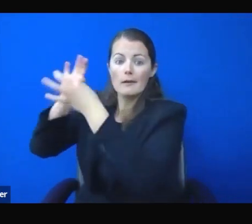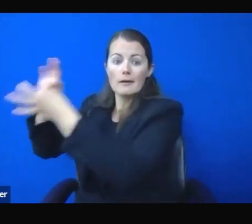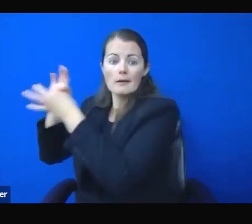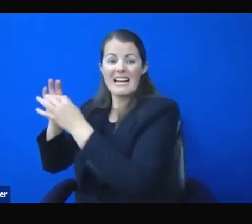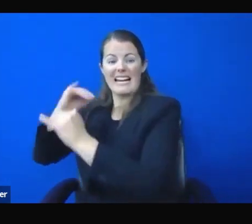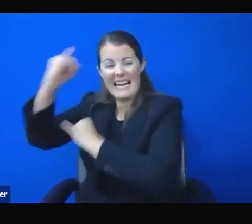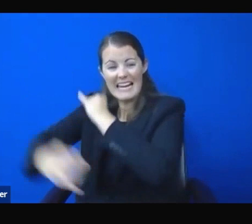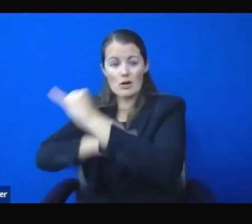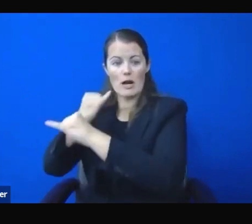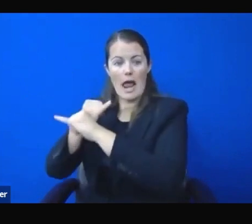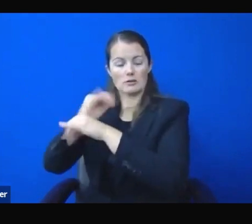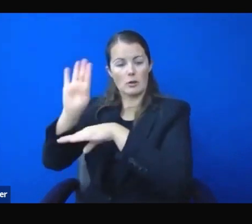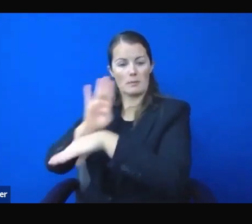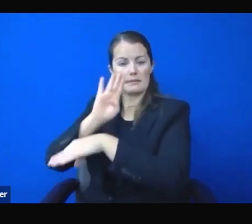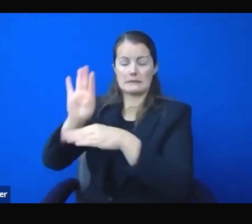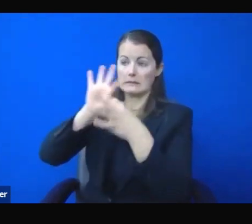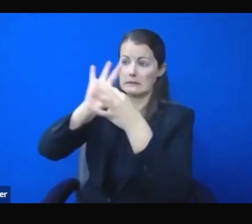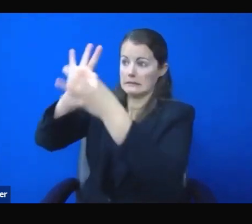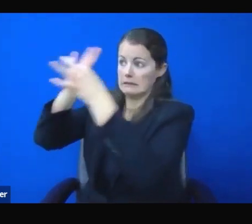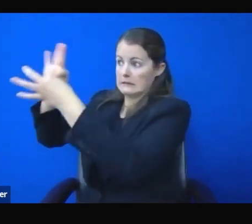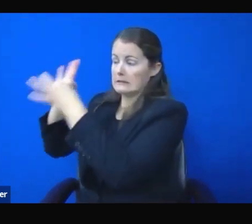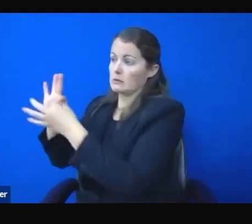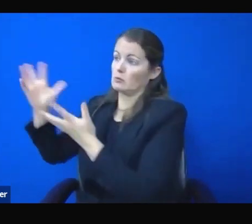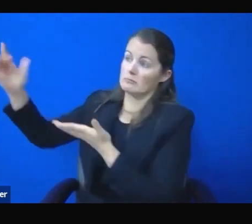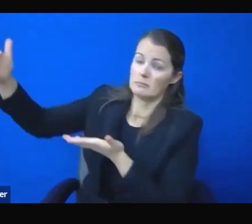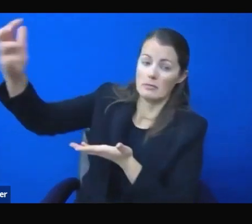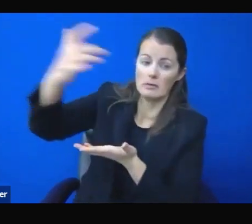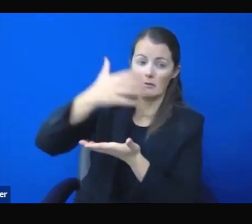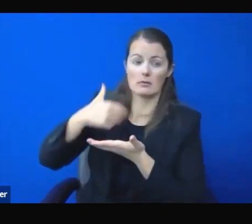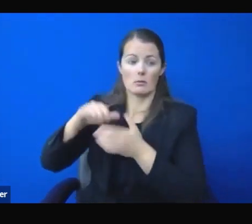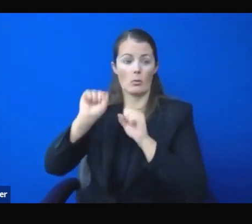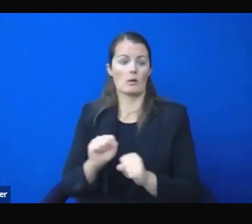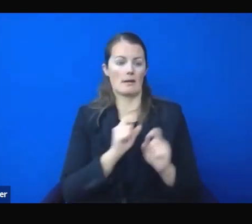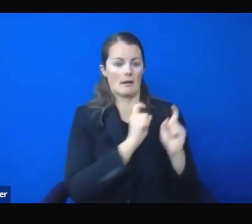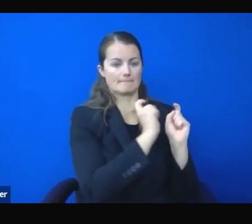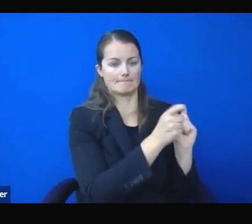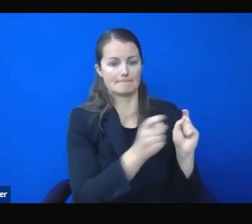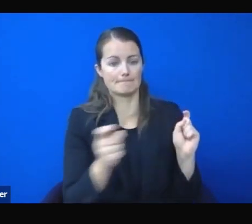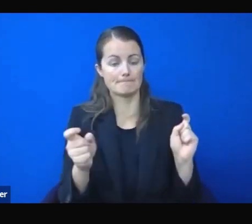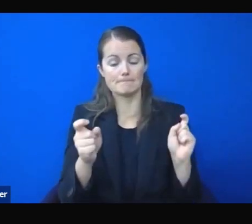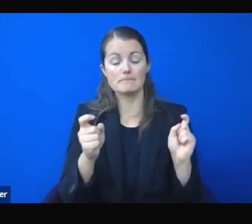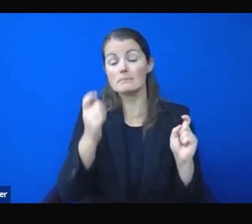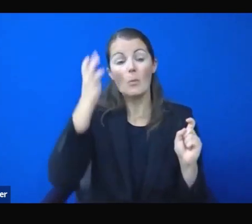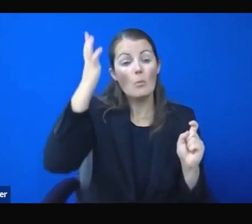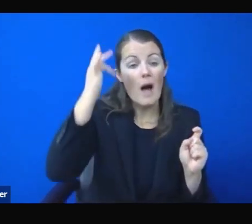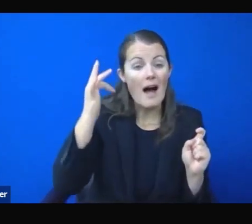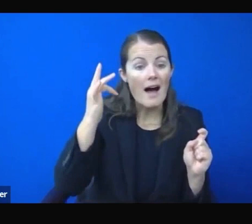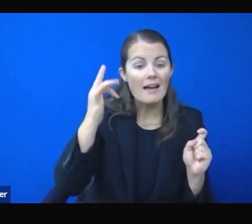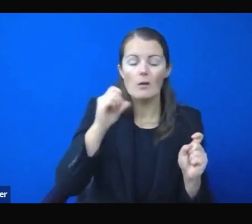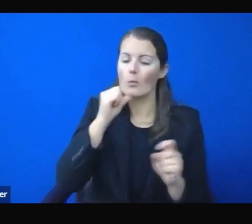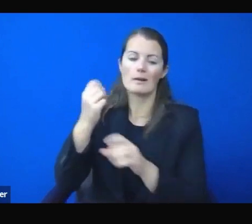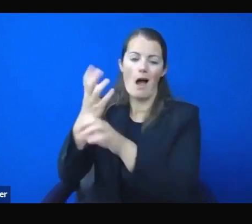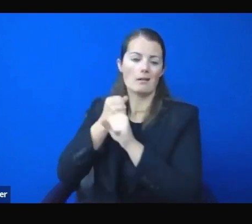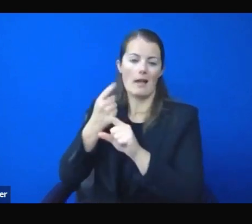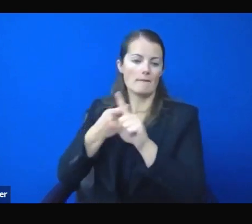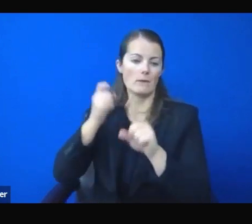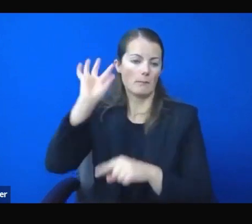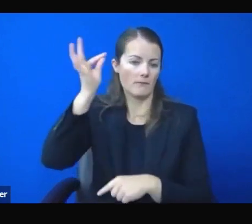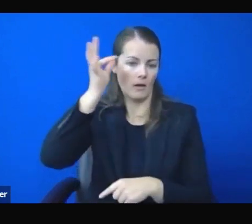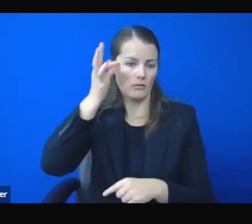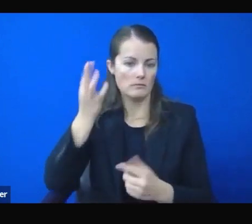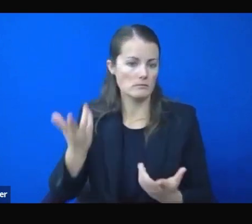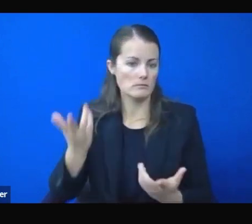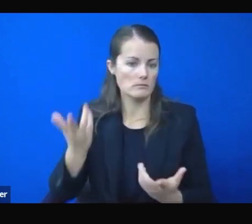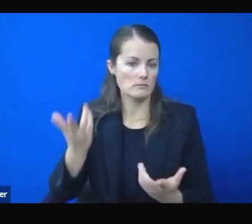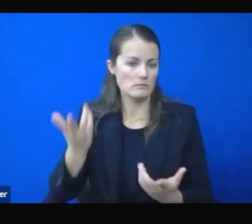enough from the life-saving resources from Washington, D.C. For nine months, the state has been on the front line of this war